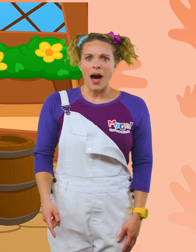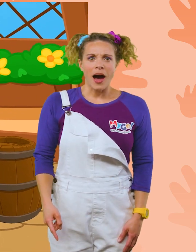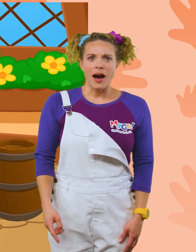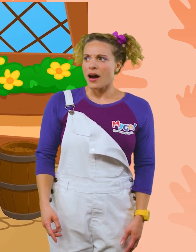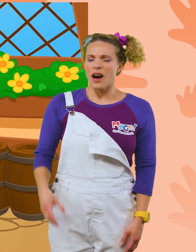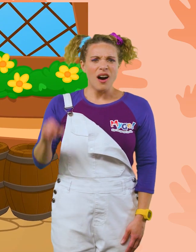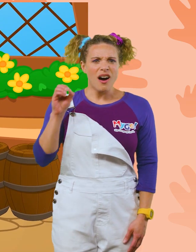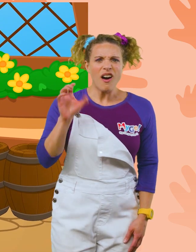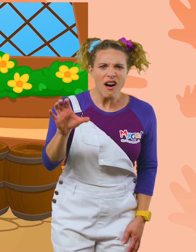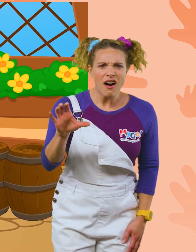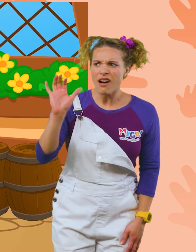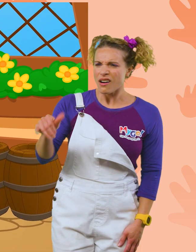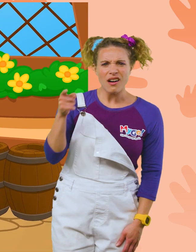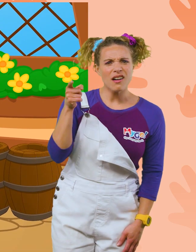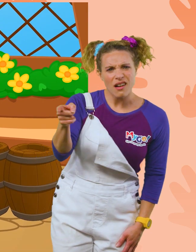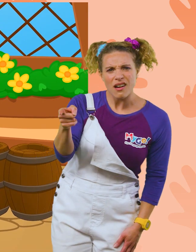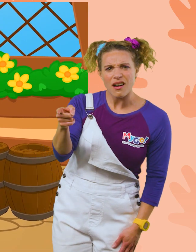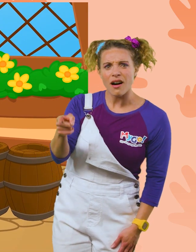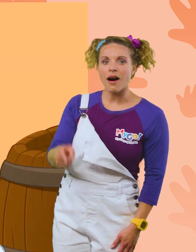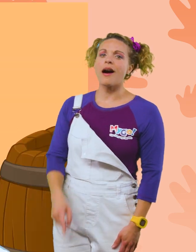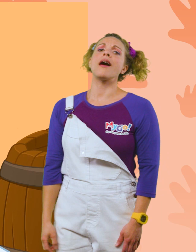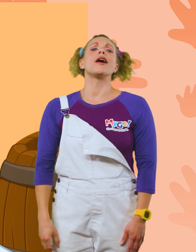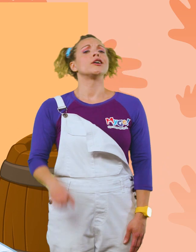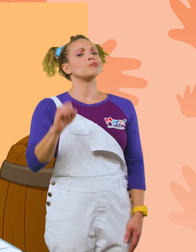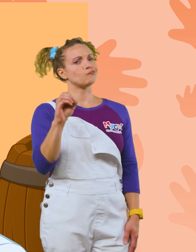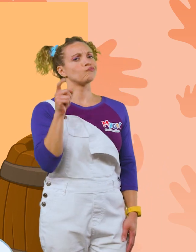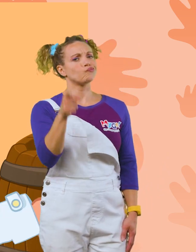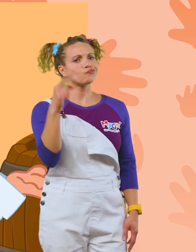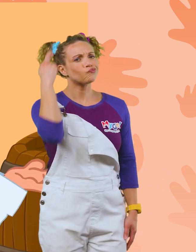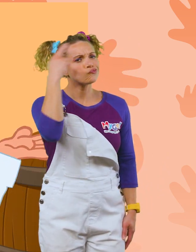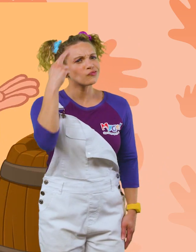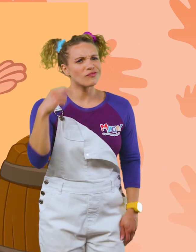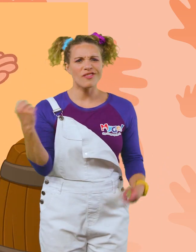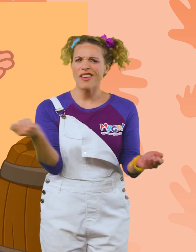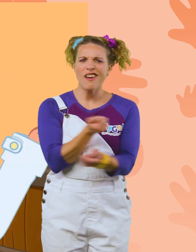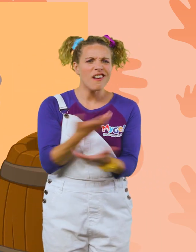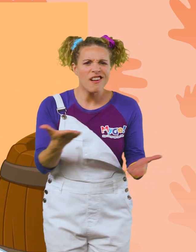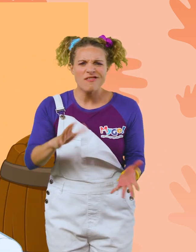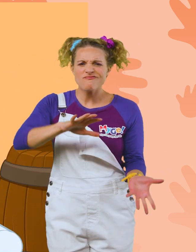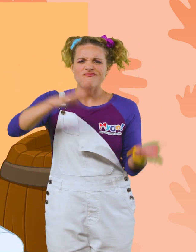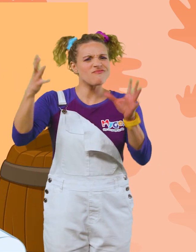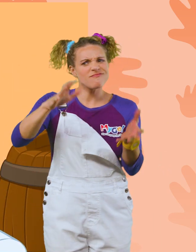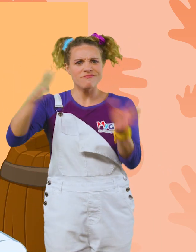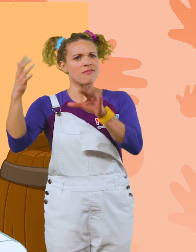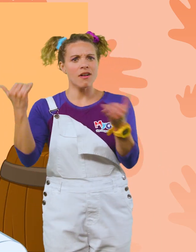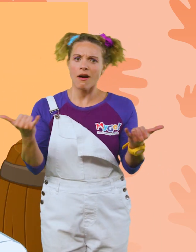Orphle? Is that you? So, you're the reason why everything went wrong today.